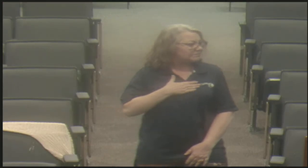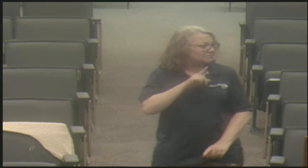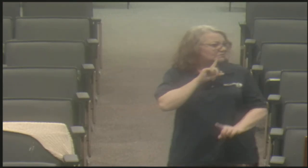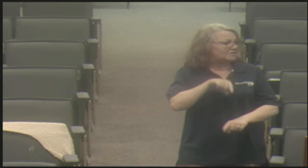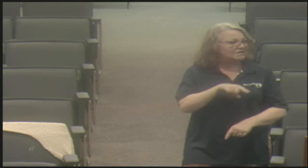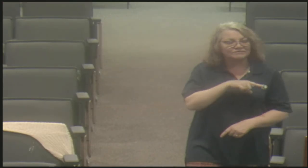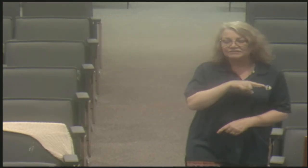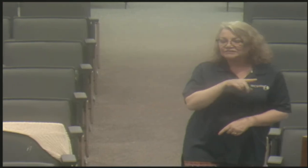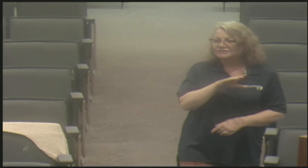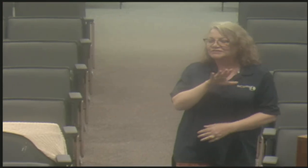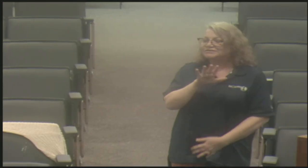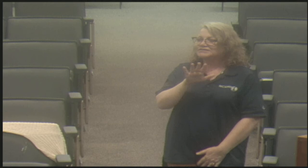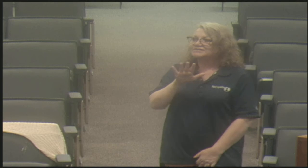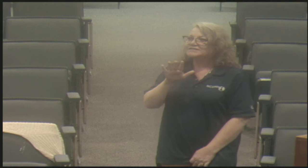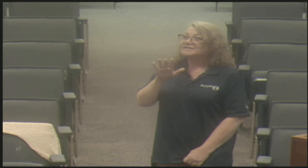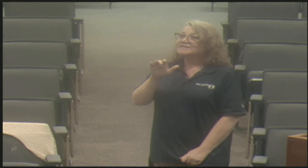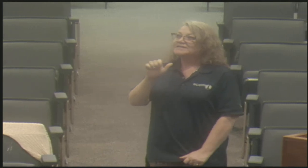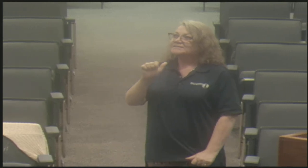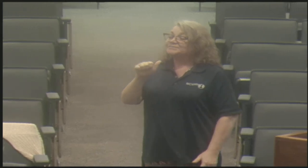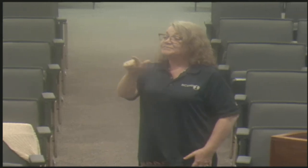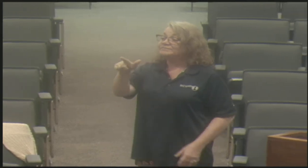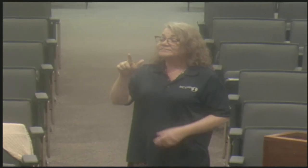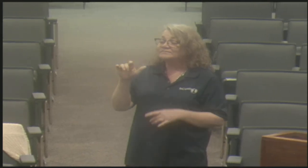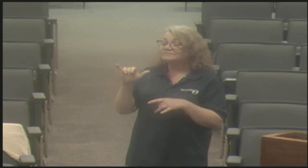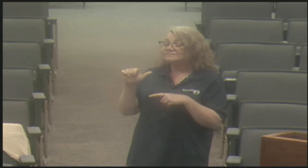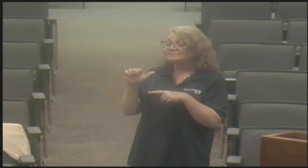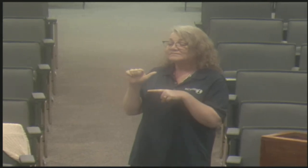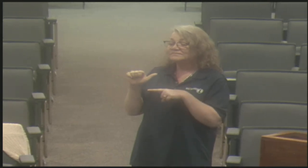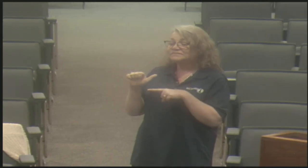Sure. Um, yeah, I'd be happy to answer that. Um,